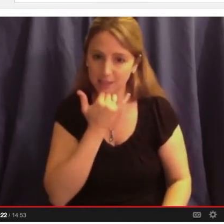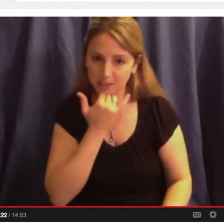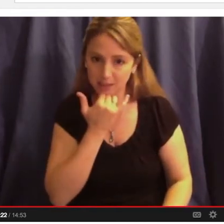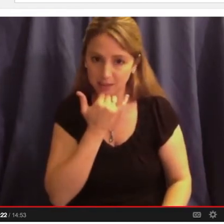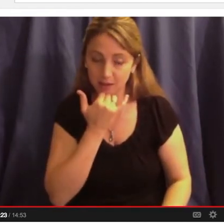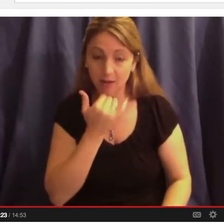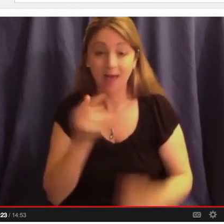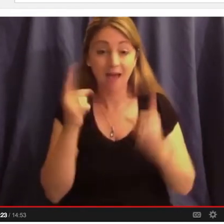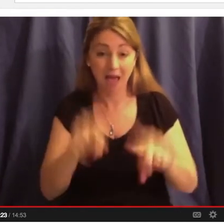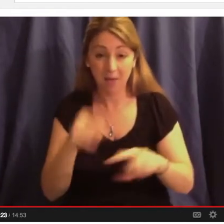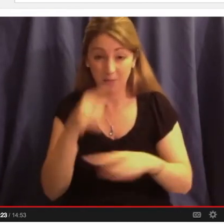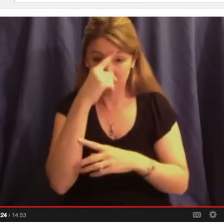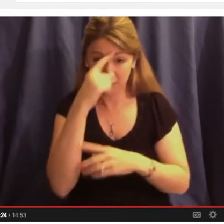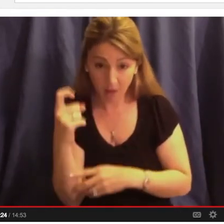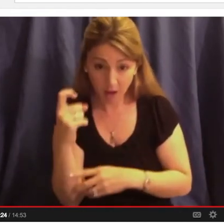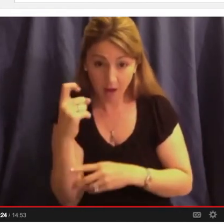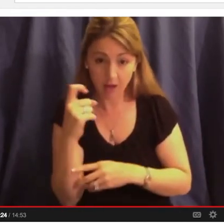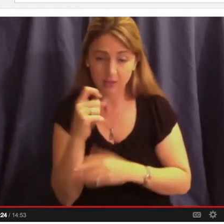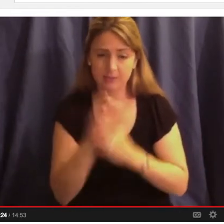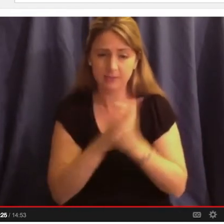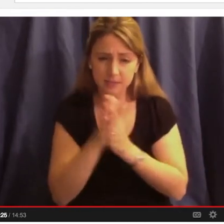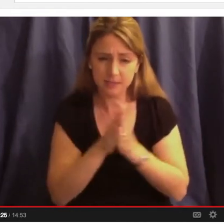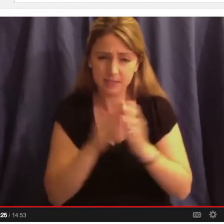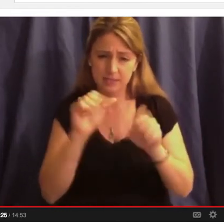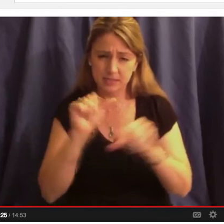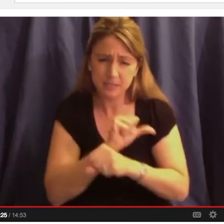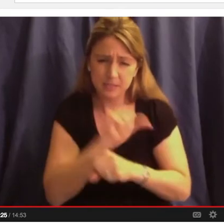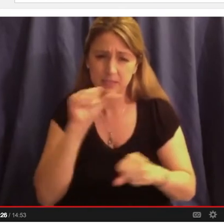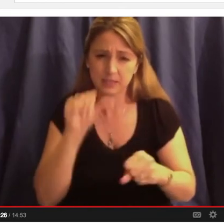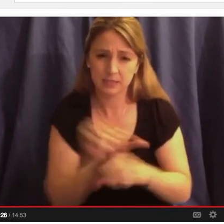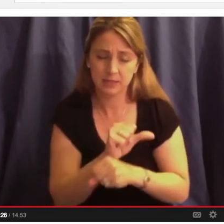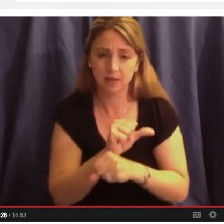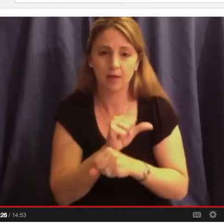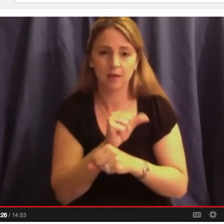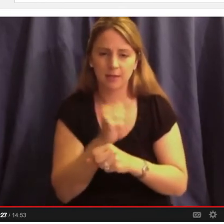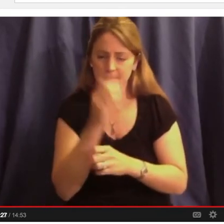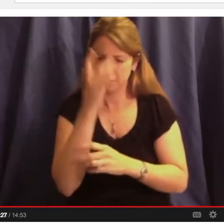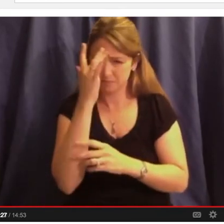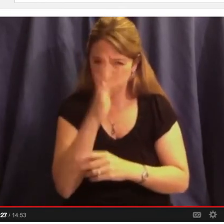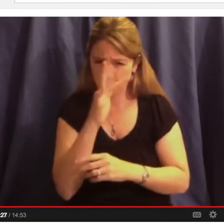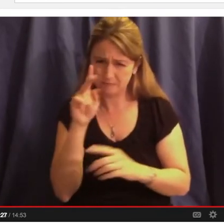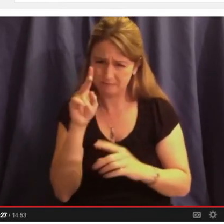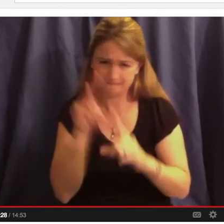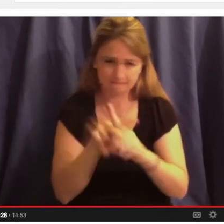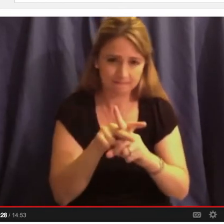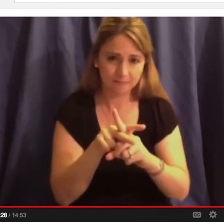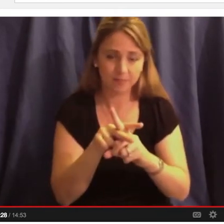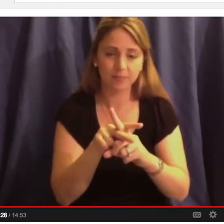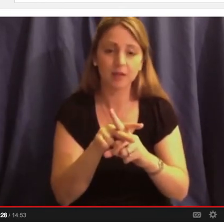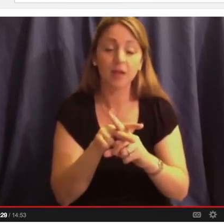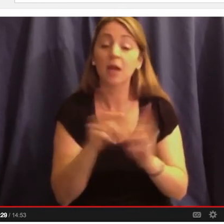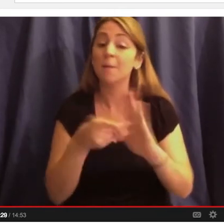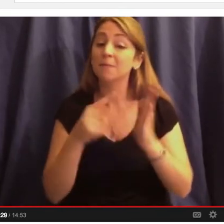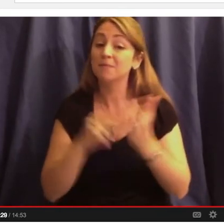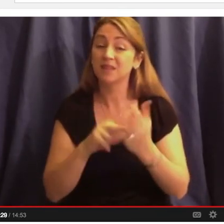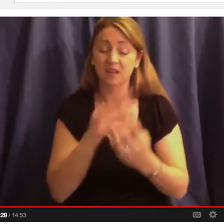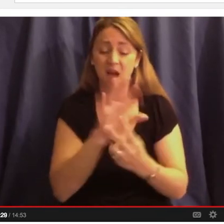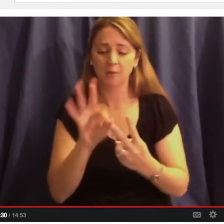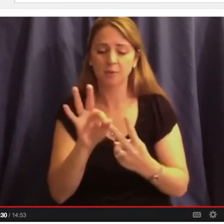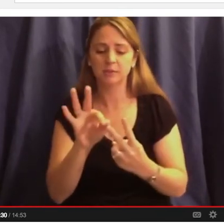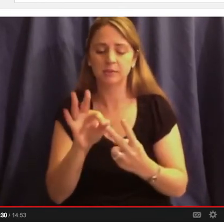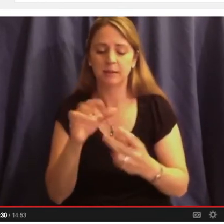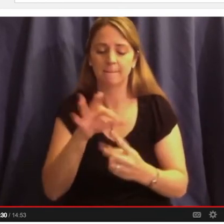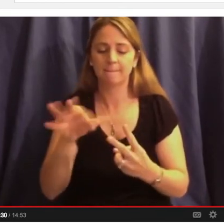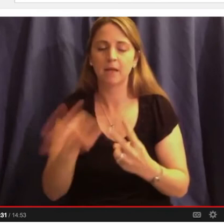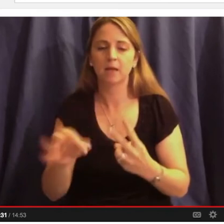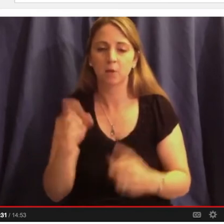sincere effort, and intelligent execution. It represents the wisest option among many alternatives. And then he